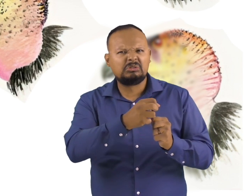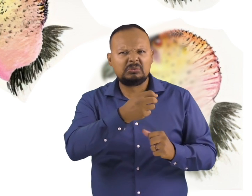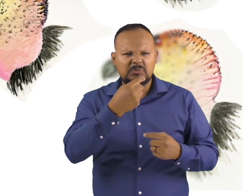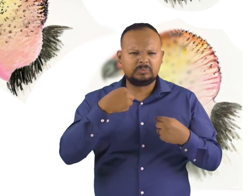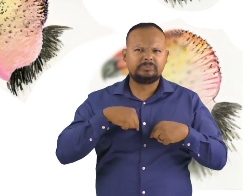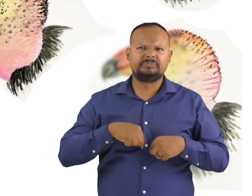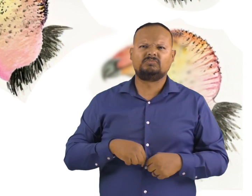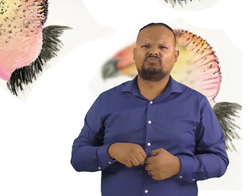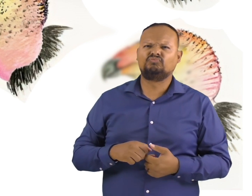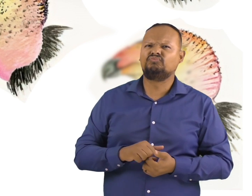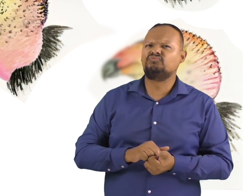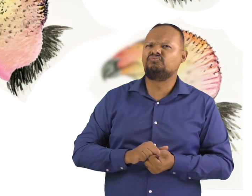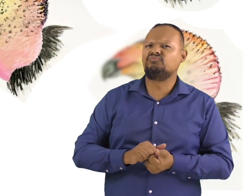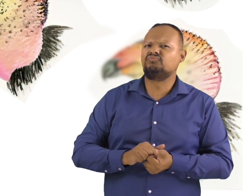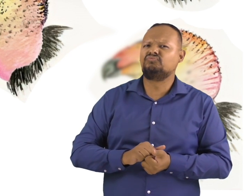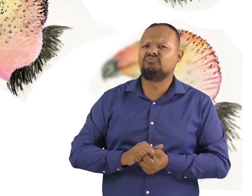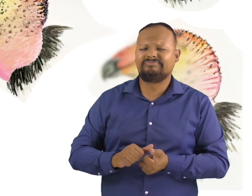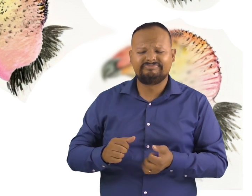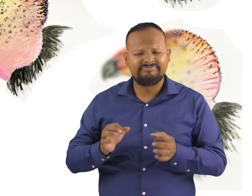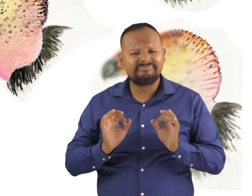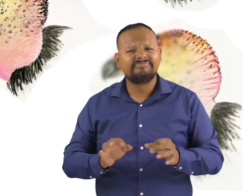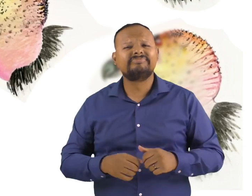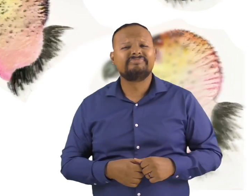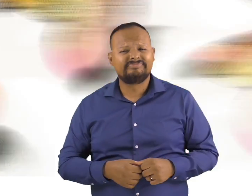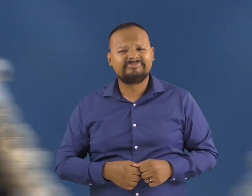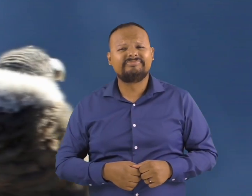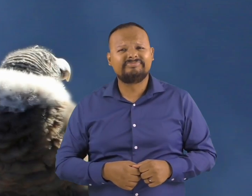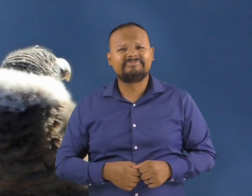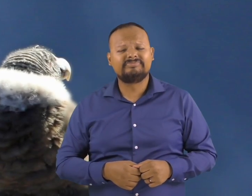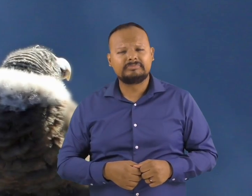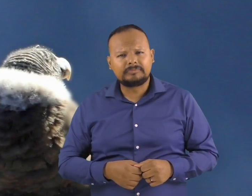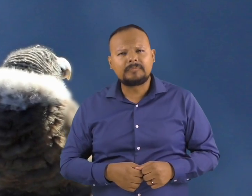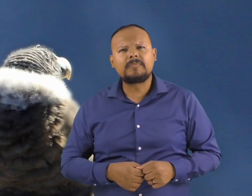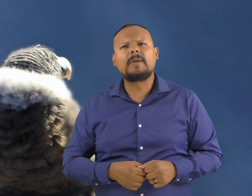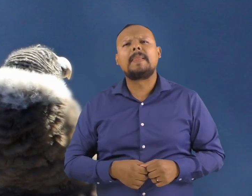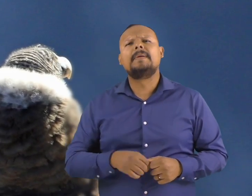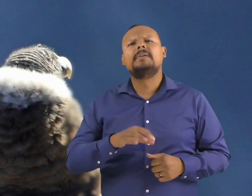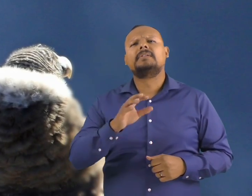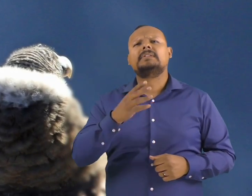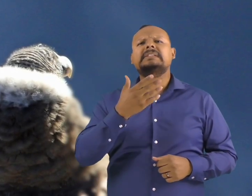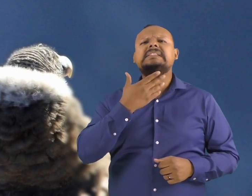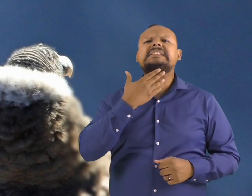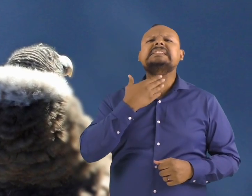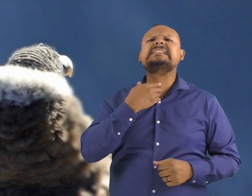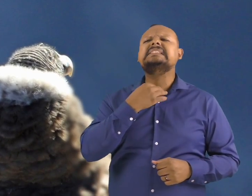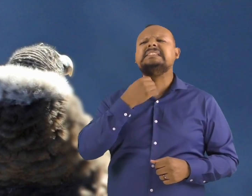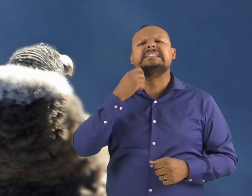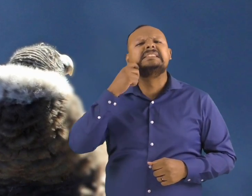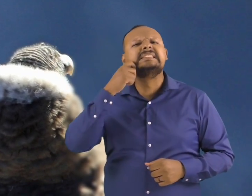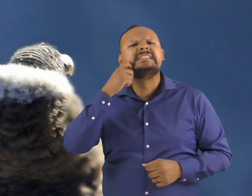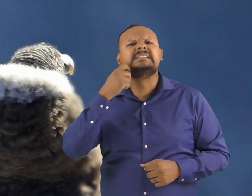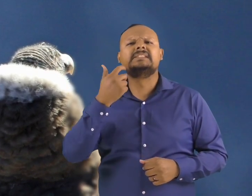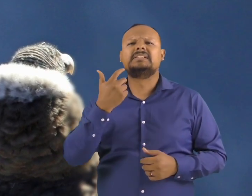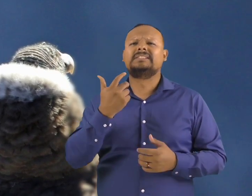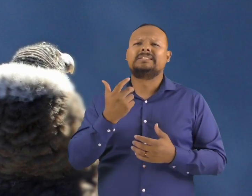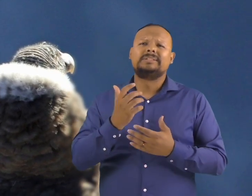yellowish to bright reddish orange. When their skin changes color, it is also a way for them to